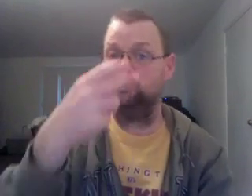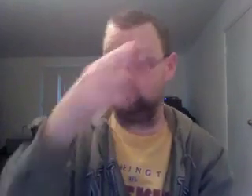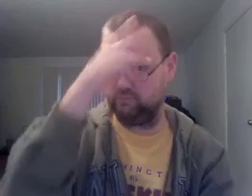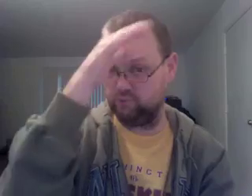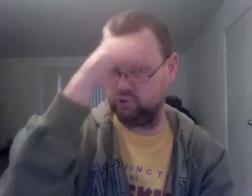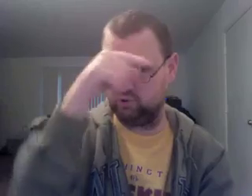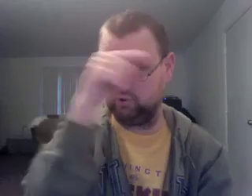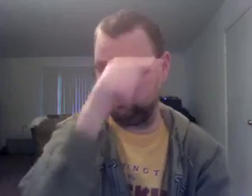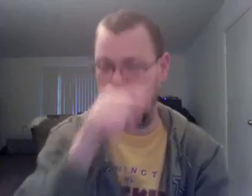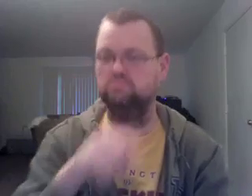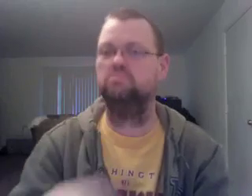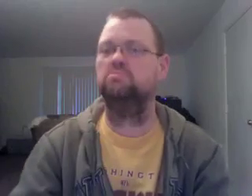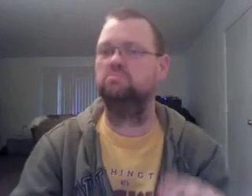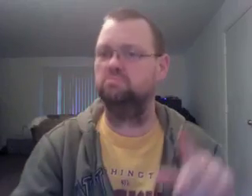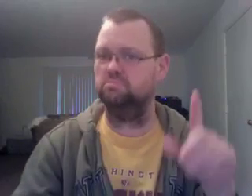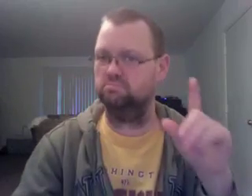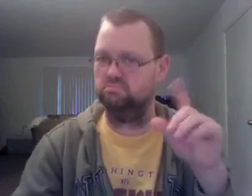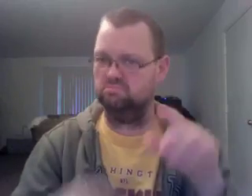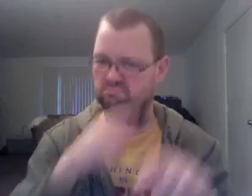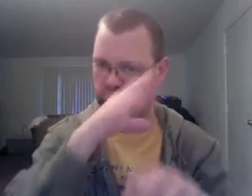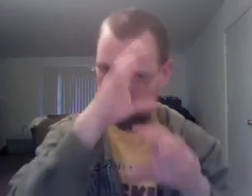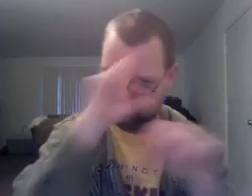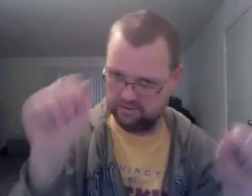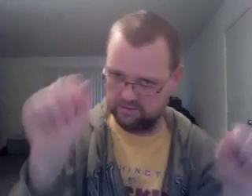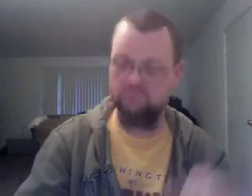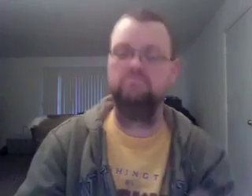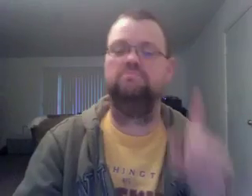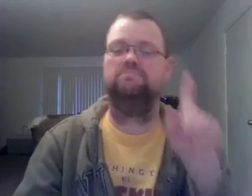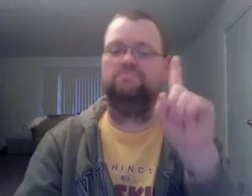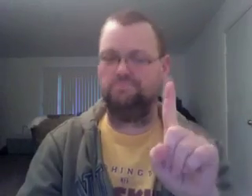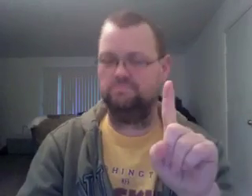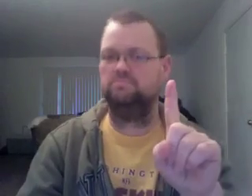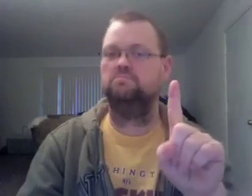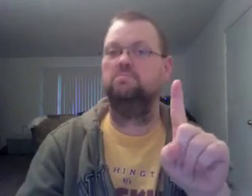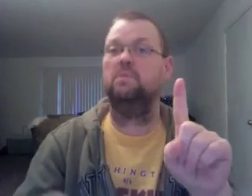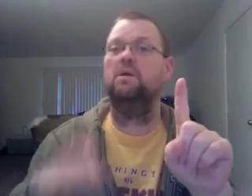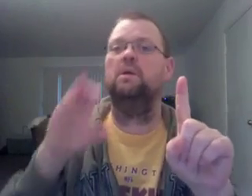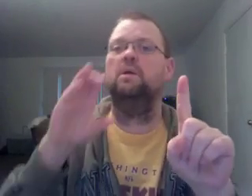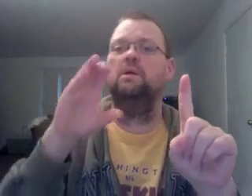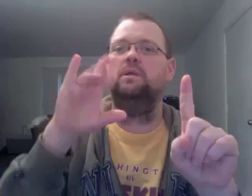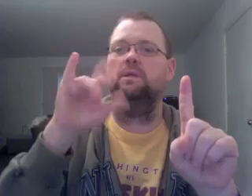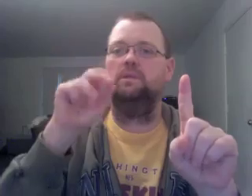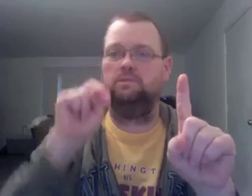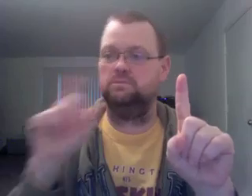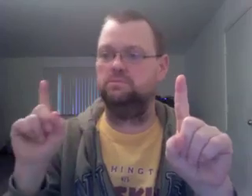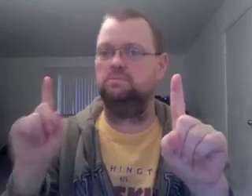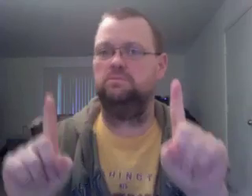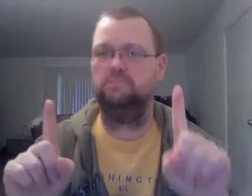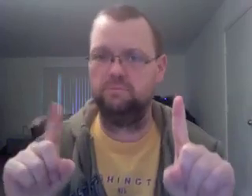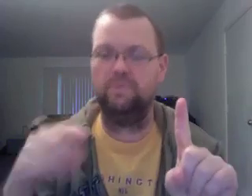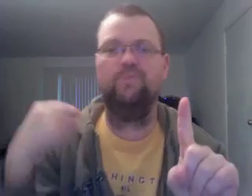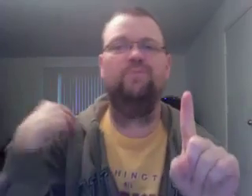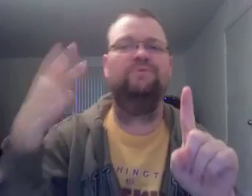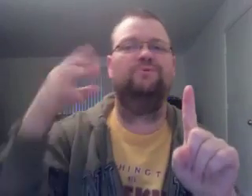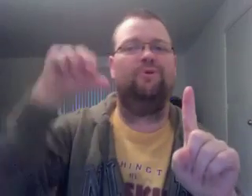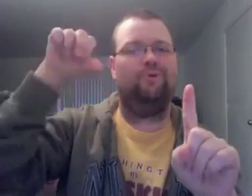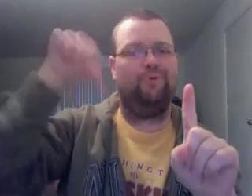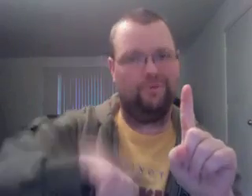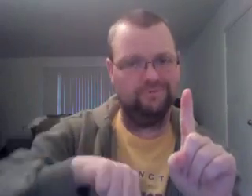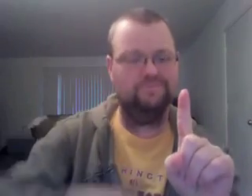Martin. They're fighting a little bit of tightness throughout much of this race so far. Right now, it's just that it's not still. It's getting a little